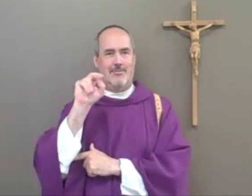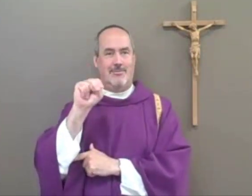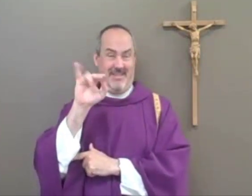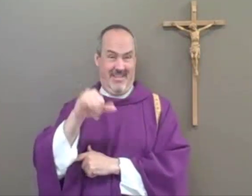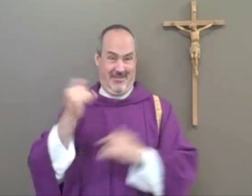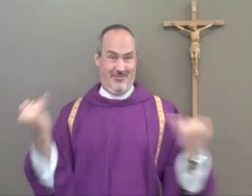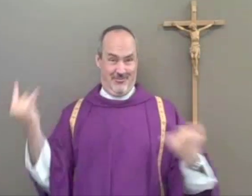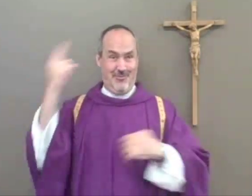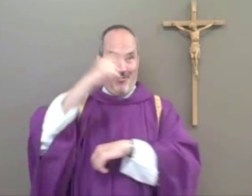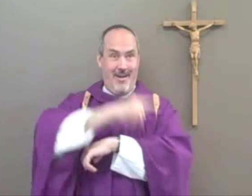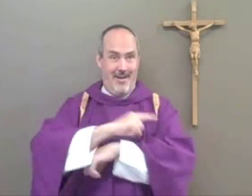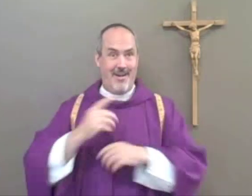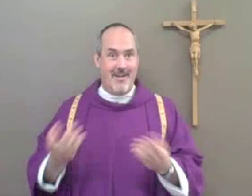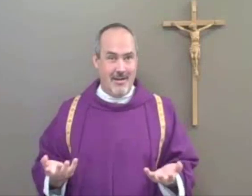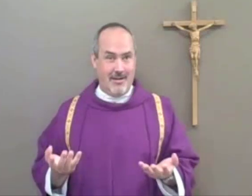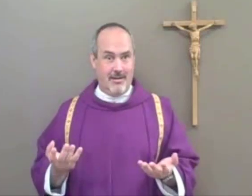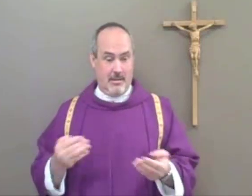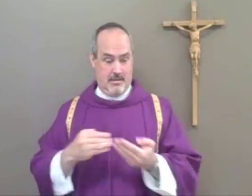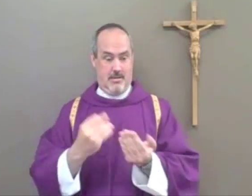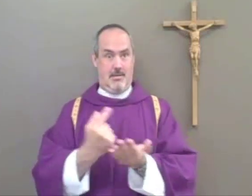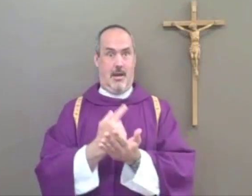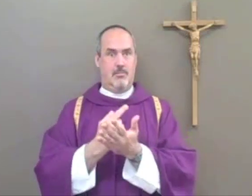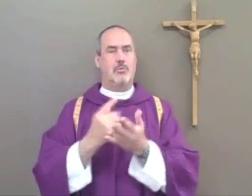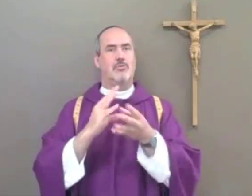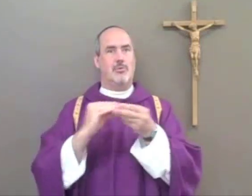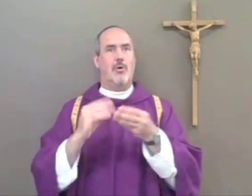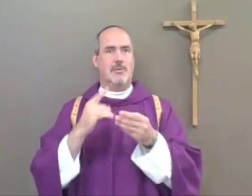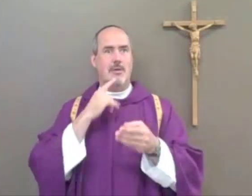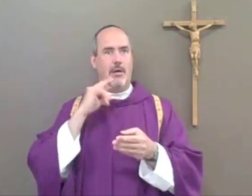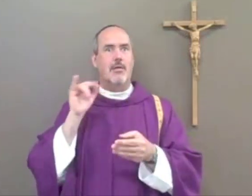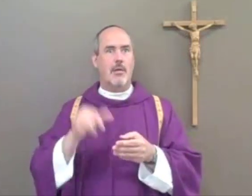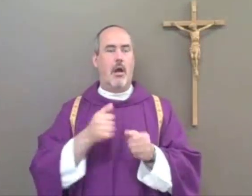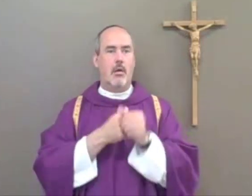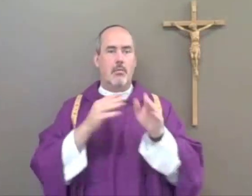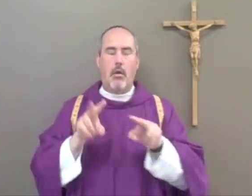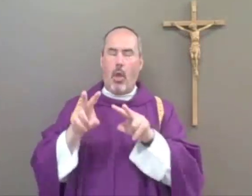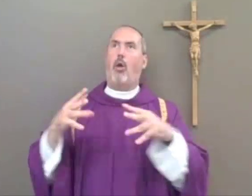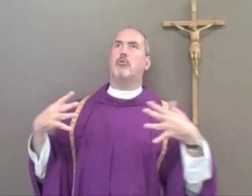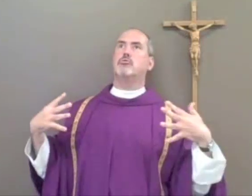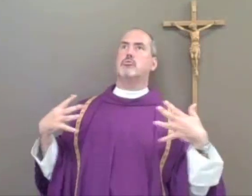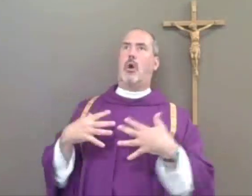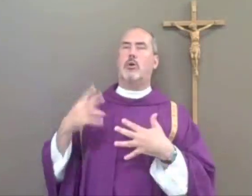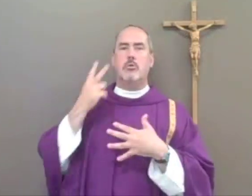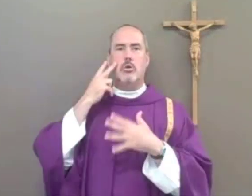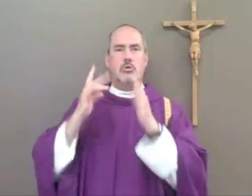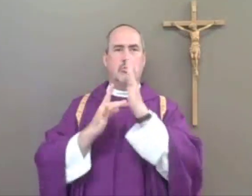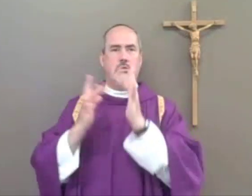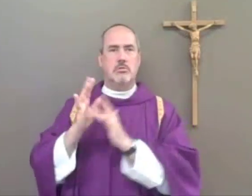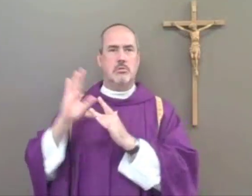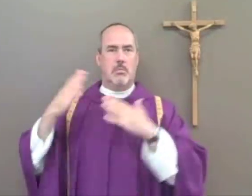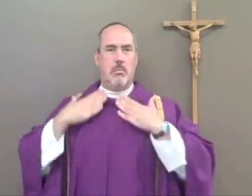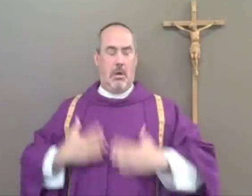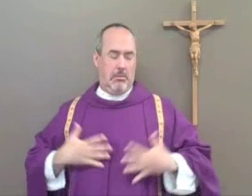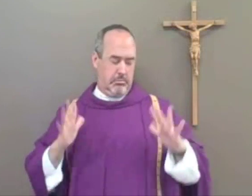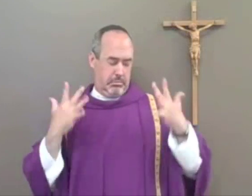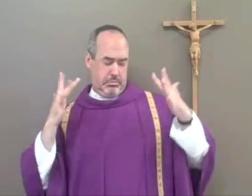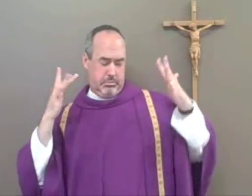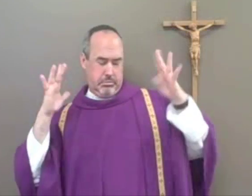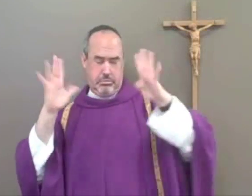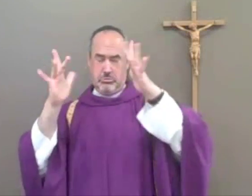and that happens to be today, where the Gospel talks about how the apostles saw Jesus' face